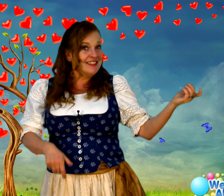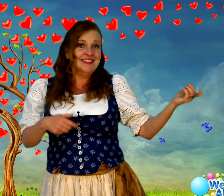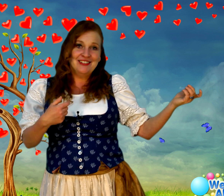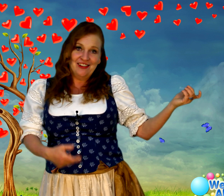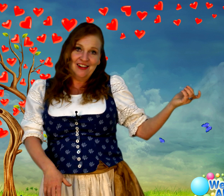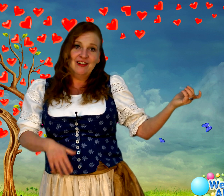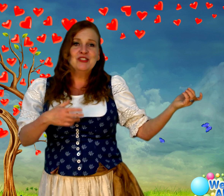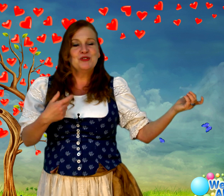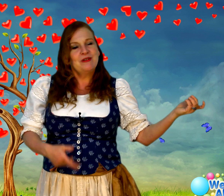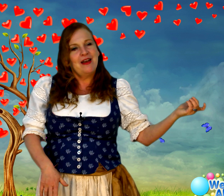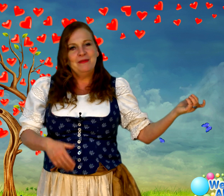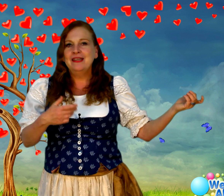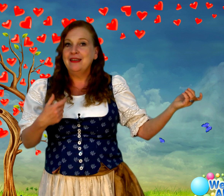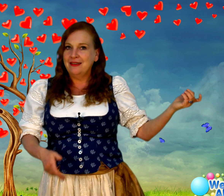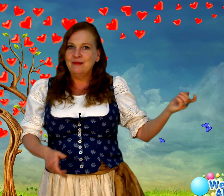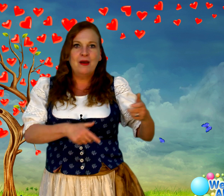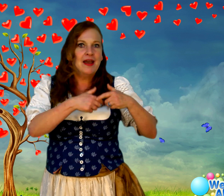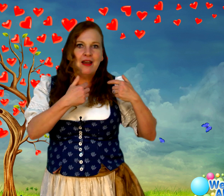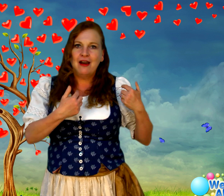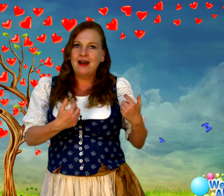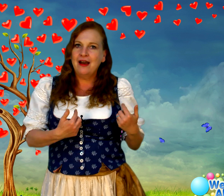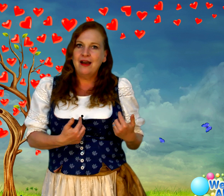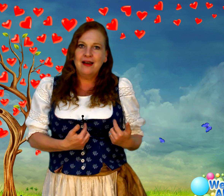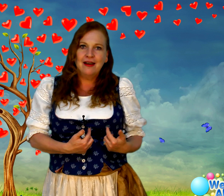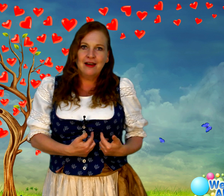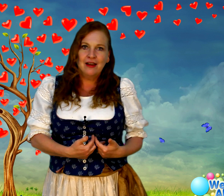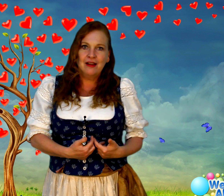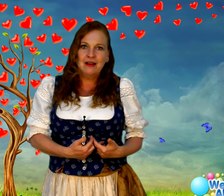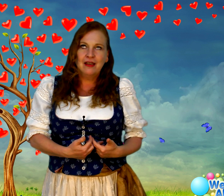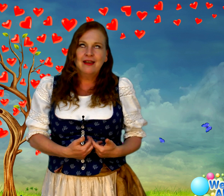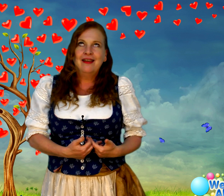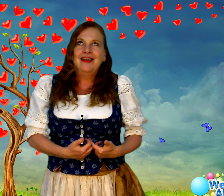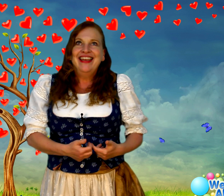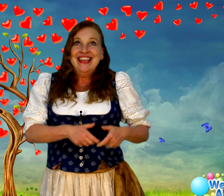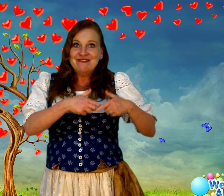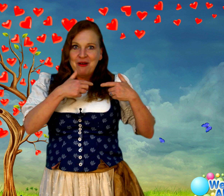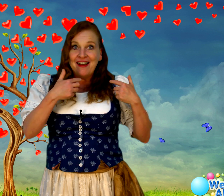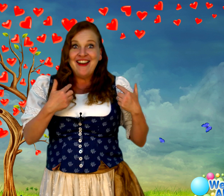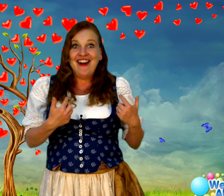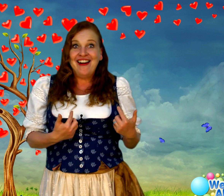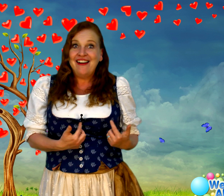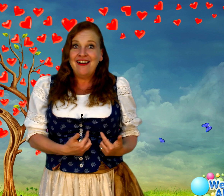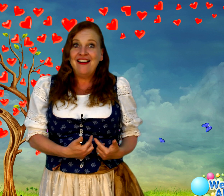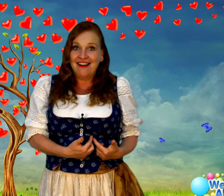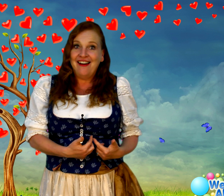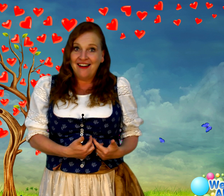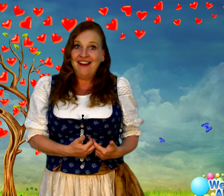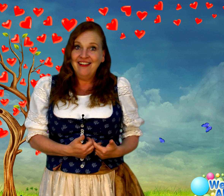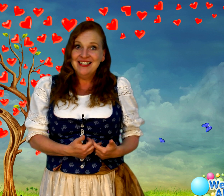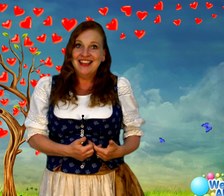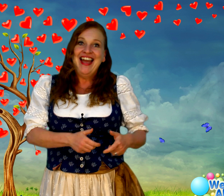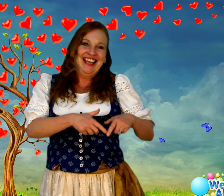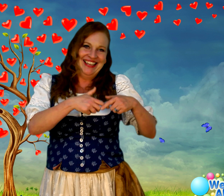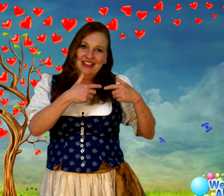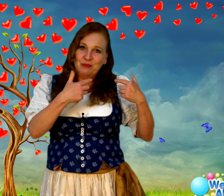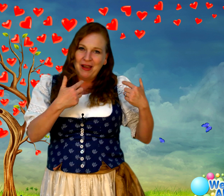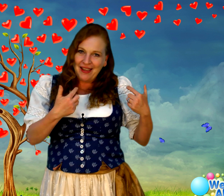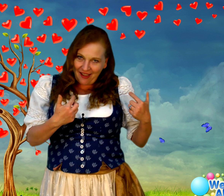guitarist drumming in my heart. In my heart, in my